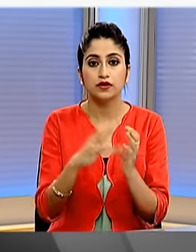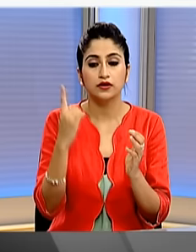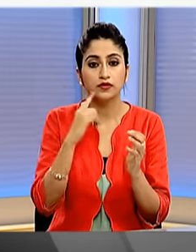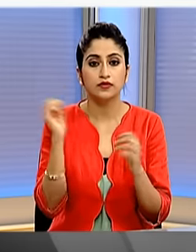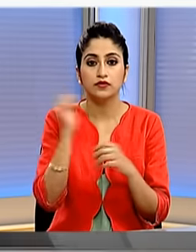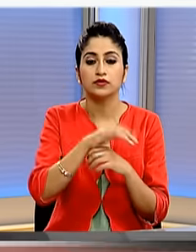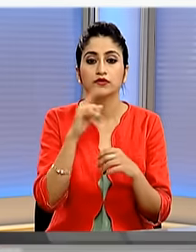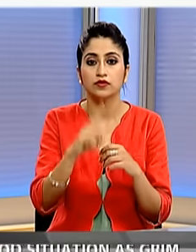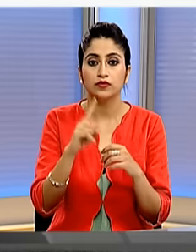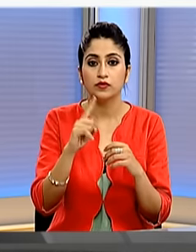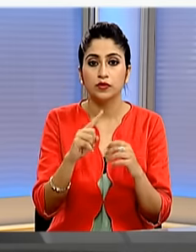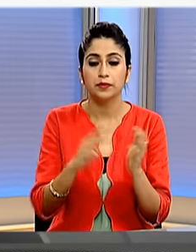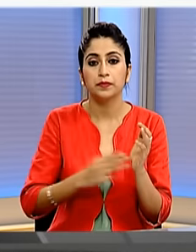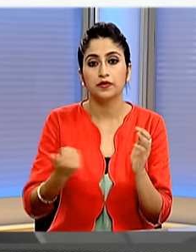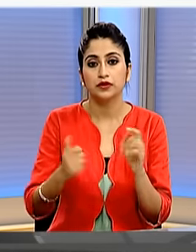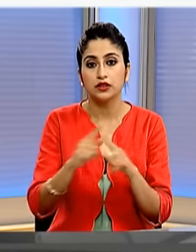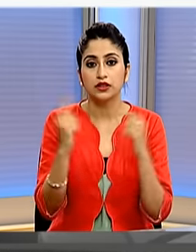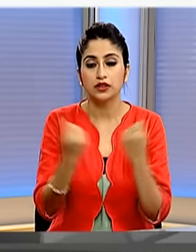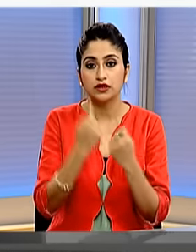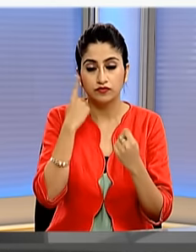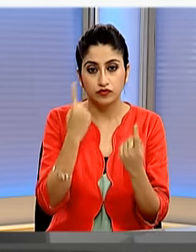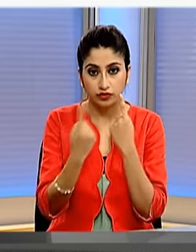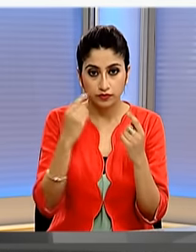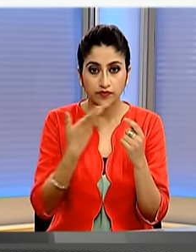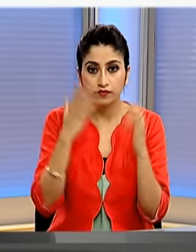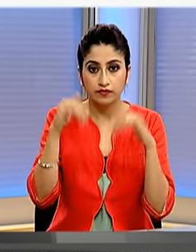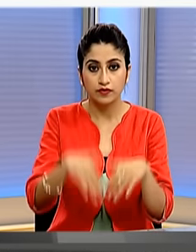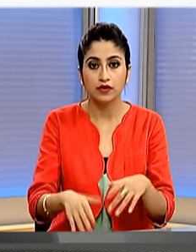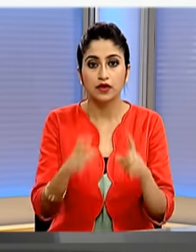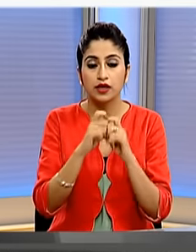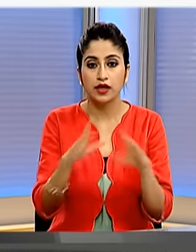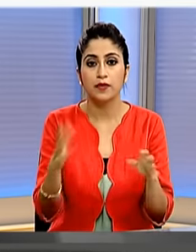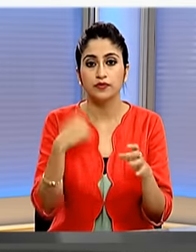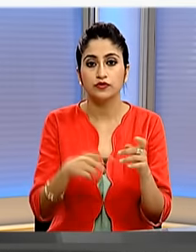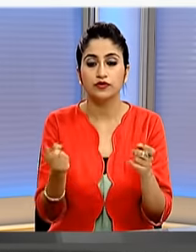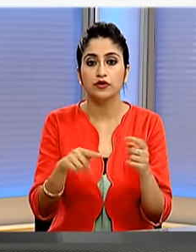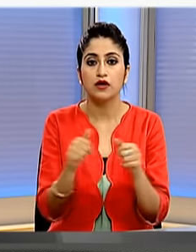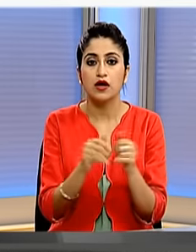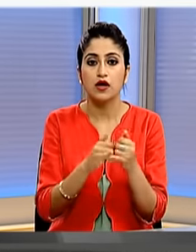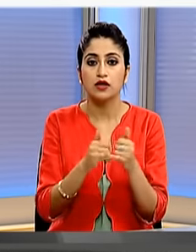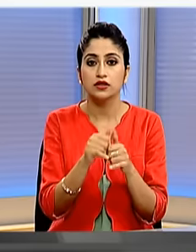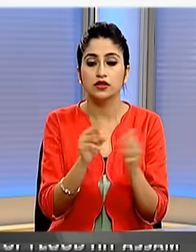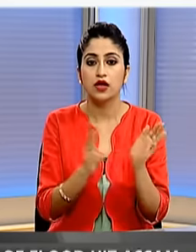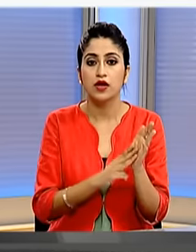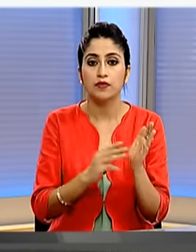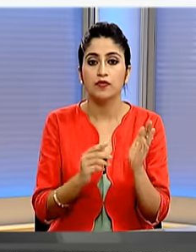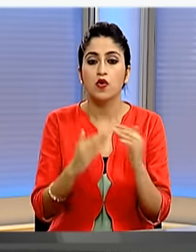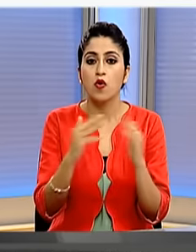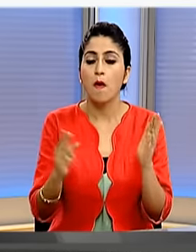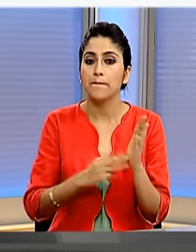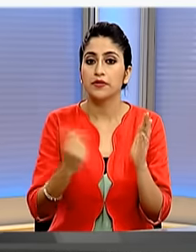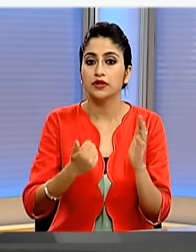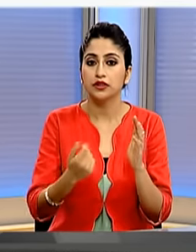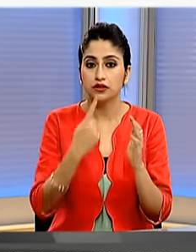send an inter-ministerial team to assess flood damage caused by floods in Assam Union Home Minister Rajnath Singh